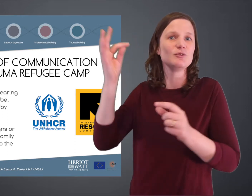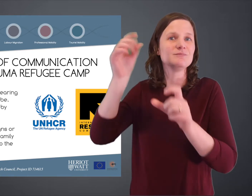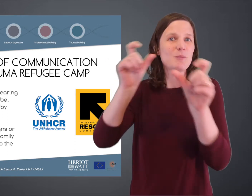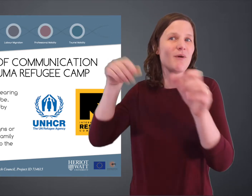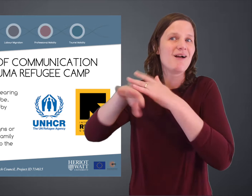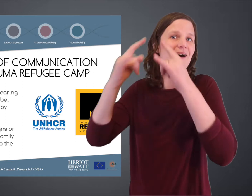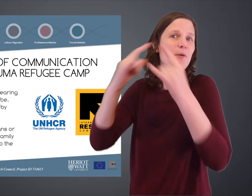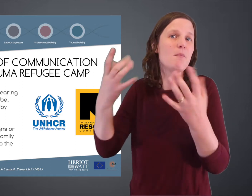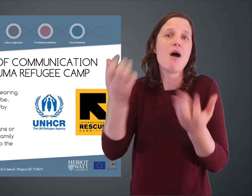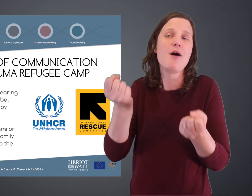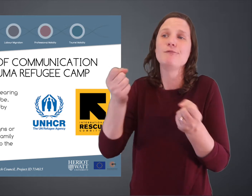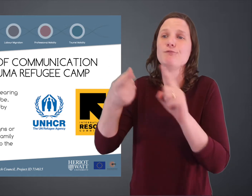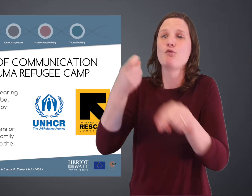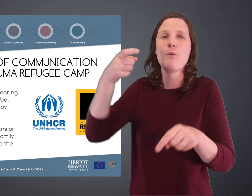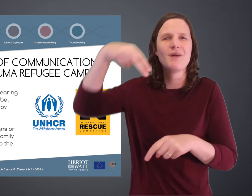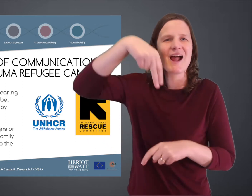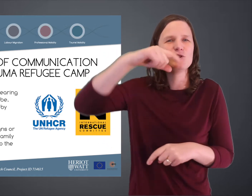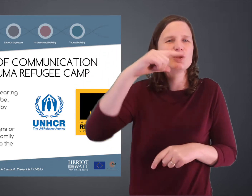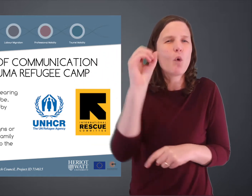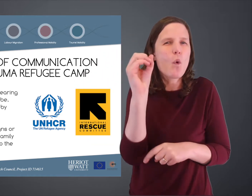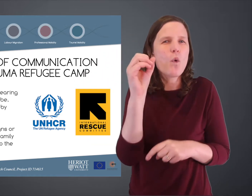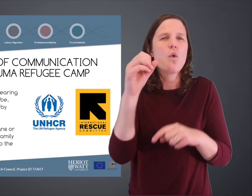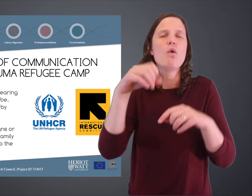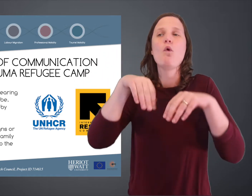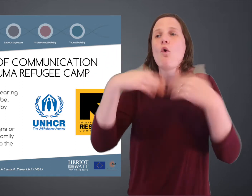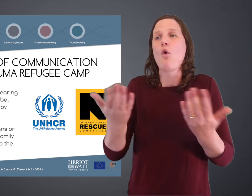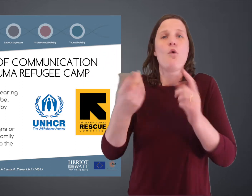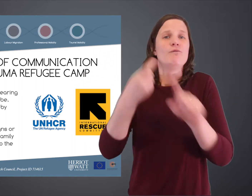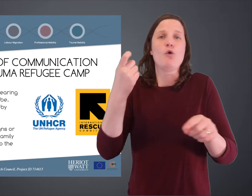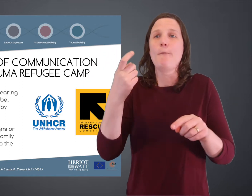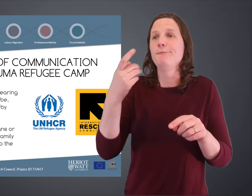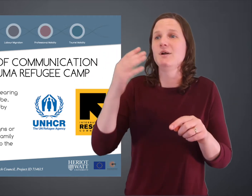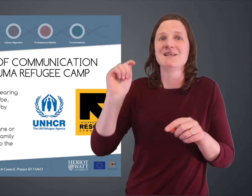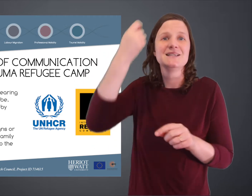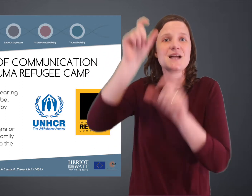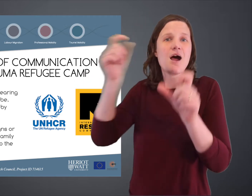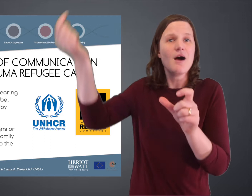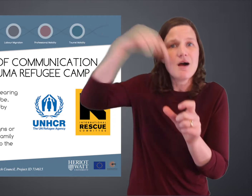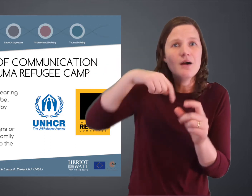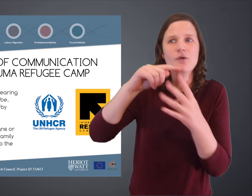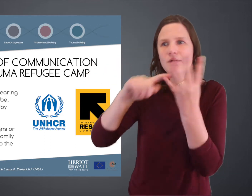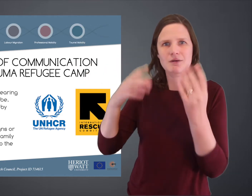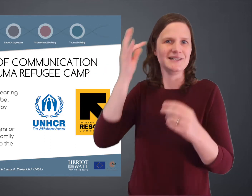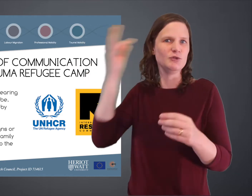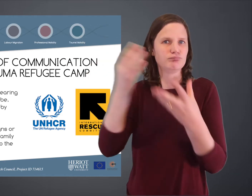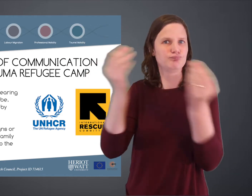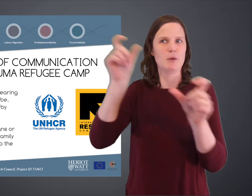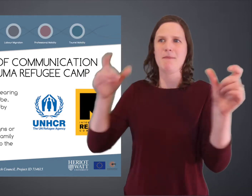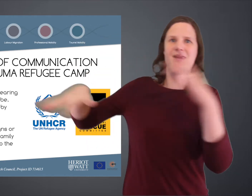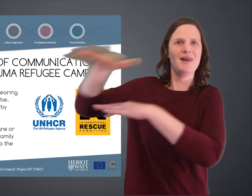coped with interactions with hearing people within the camp. For example, staff from NGOs or Kenyans who